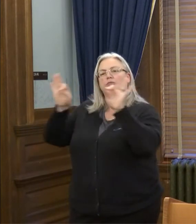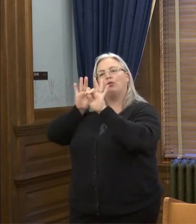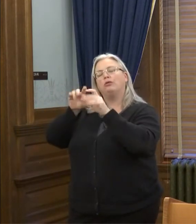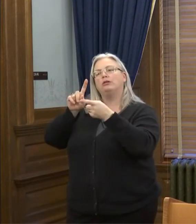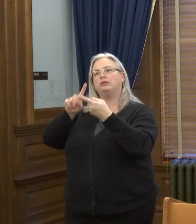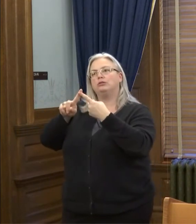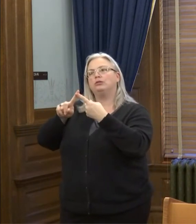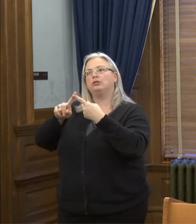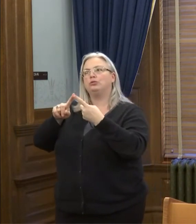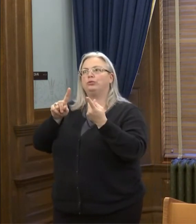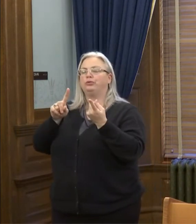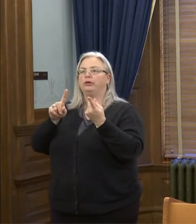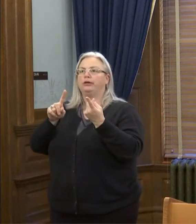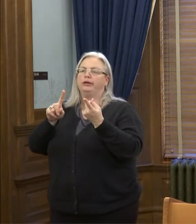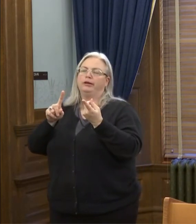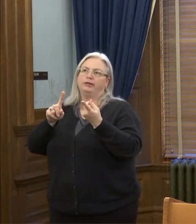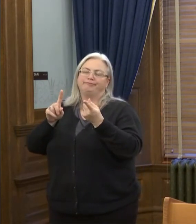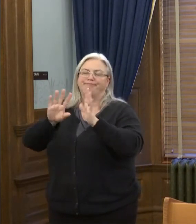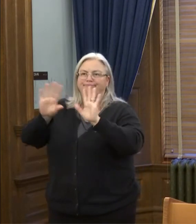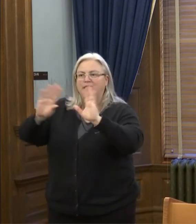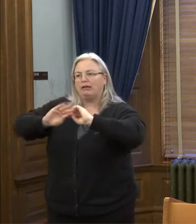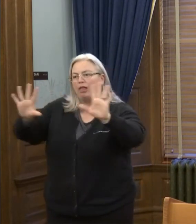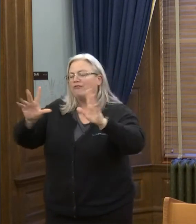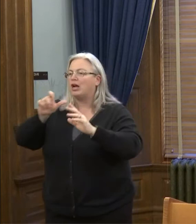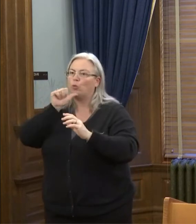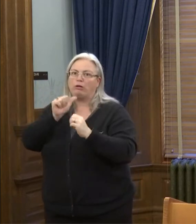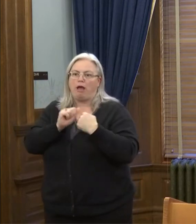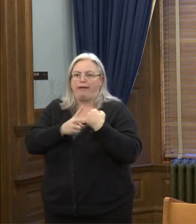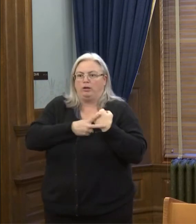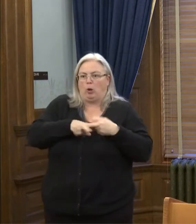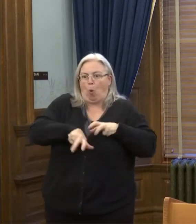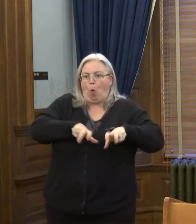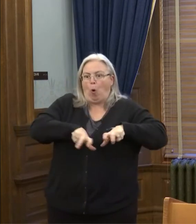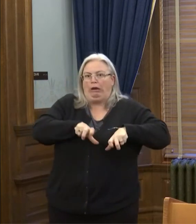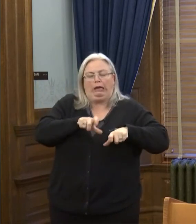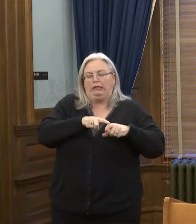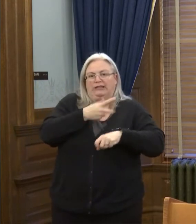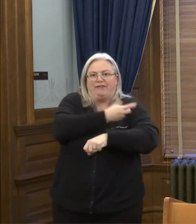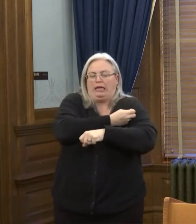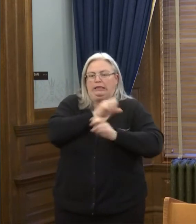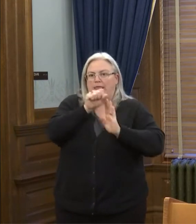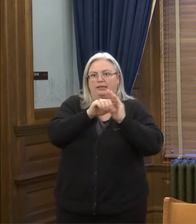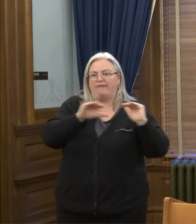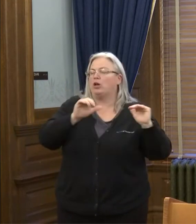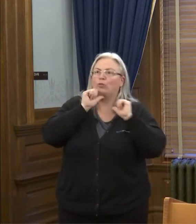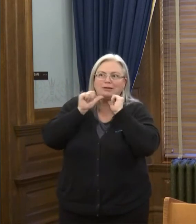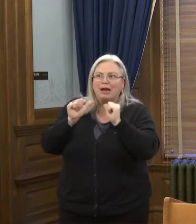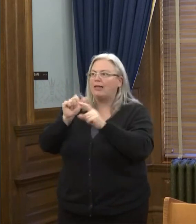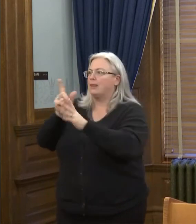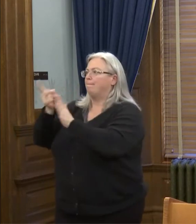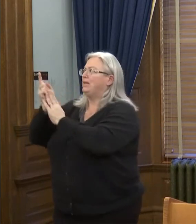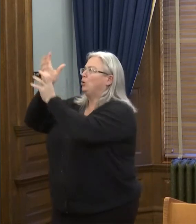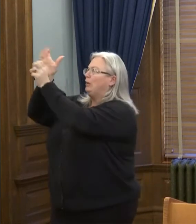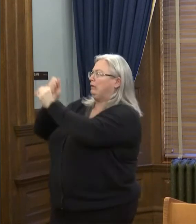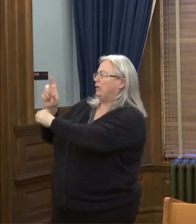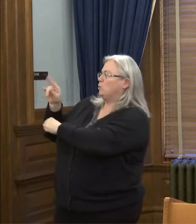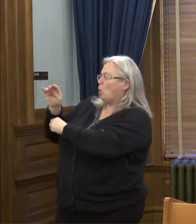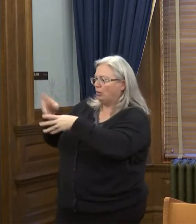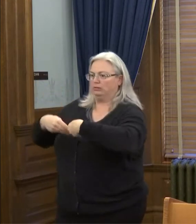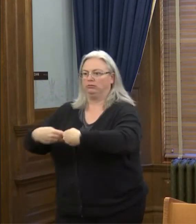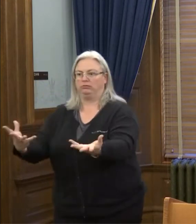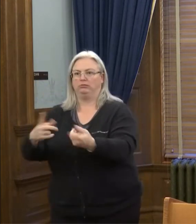are sequestering away or warehousing and keeping at the state level vaccine. We are not. We're pushing out all the vaccine we get.